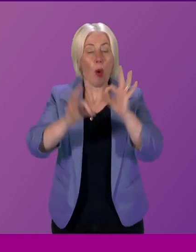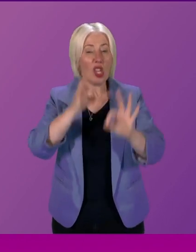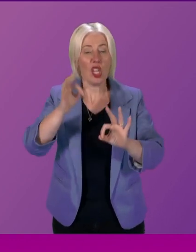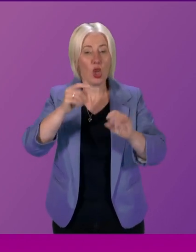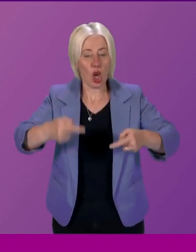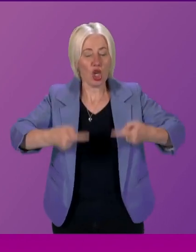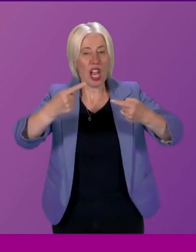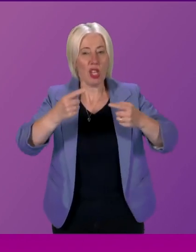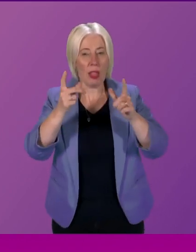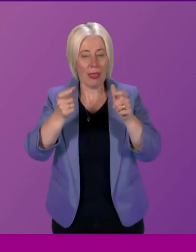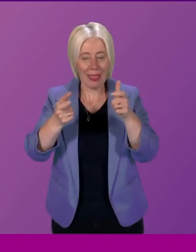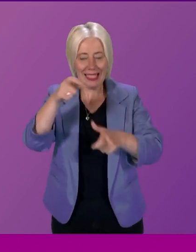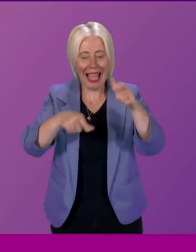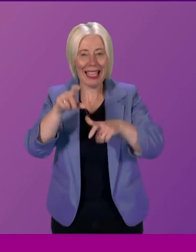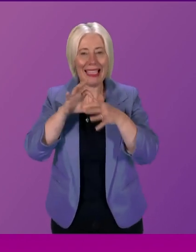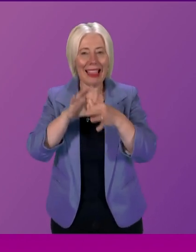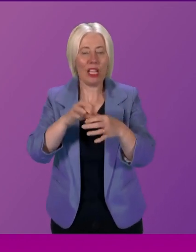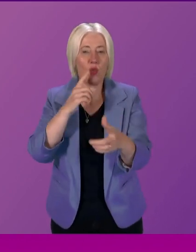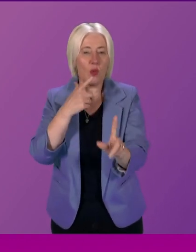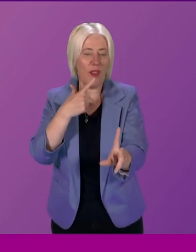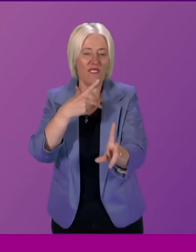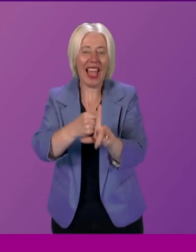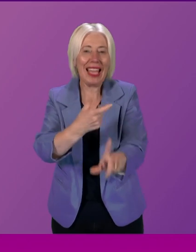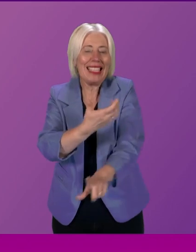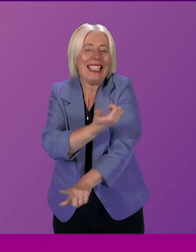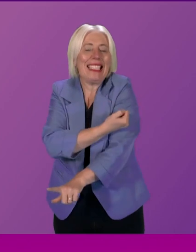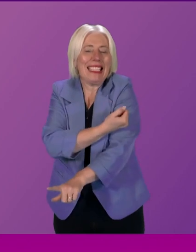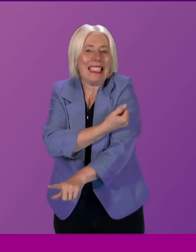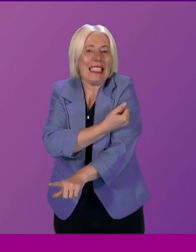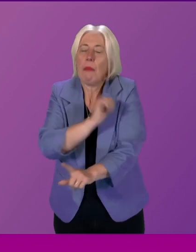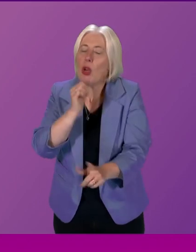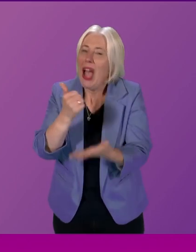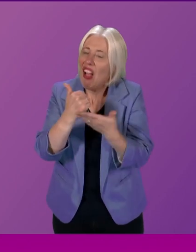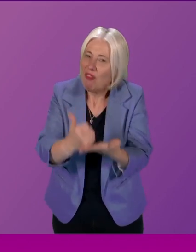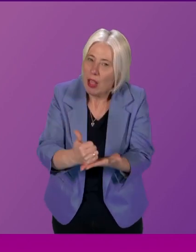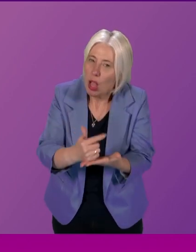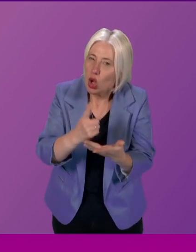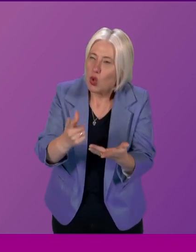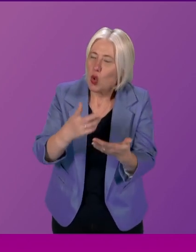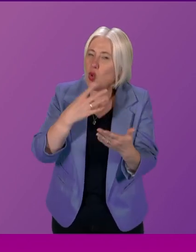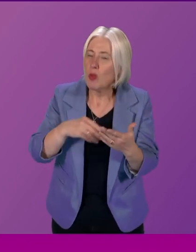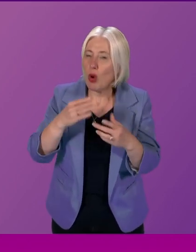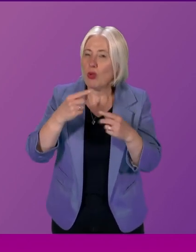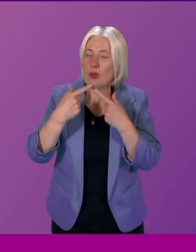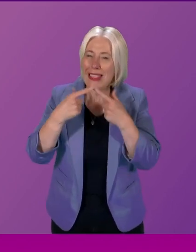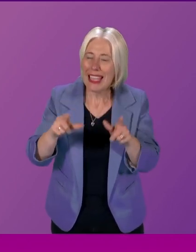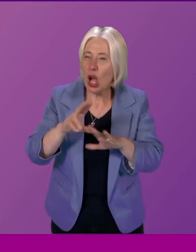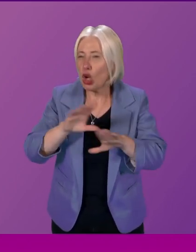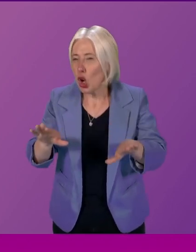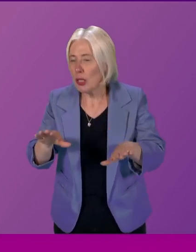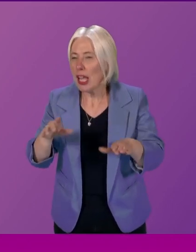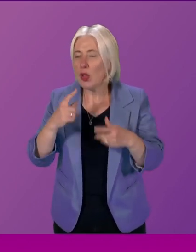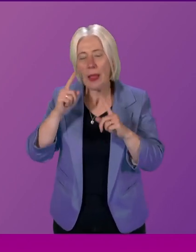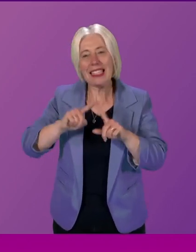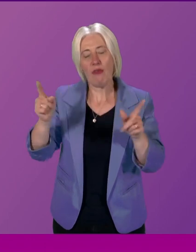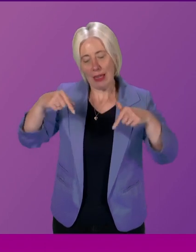helpful to anyone so I think we have to there has to be a bit of freedom but I accept we're doing slightly different things here between the chamber and